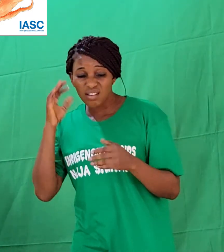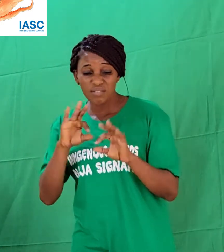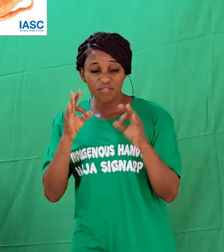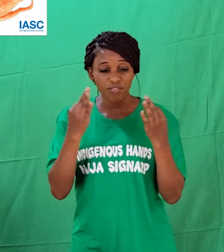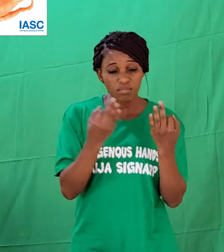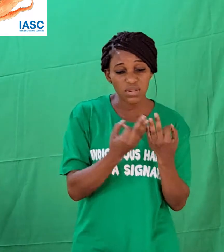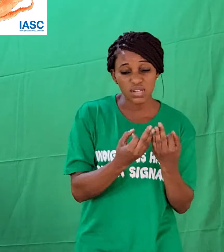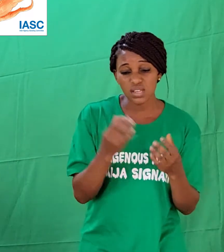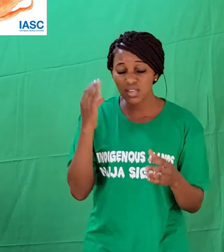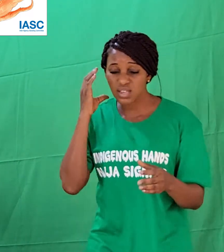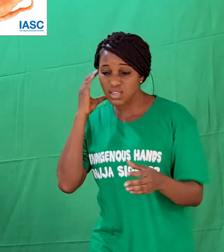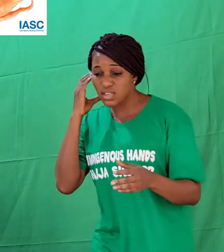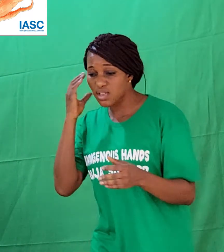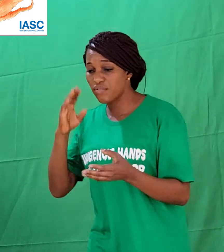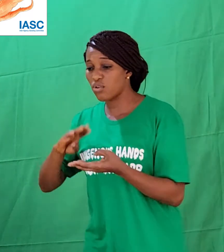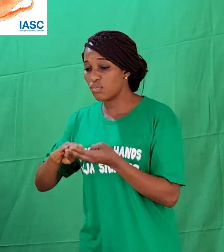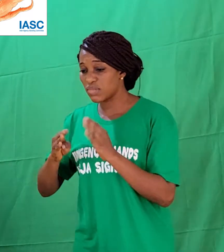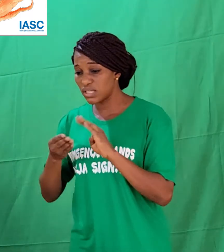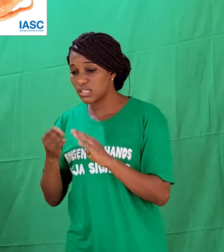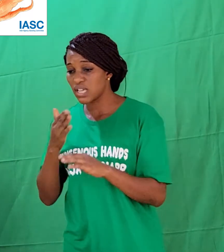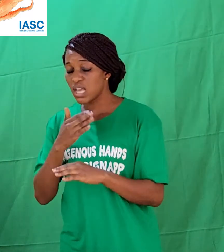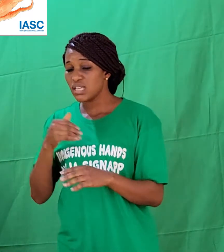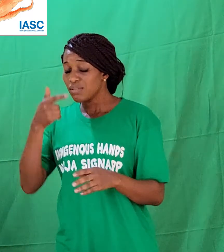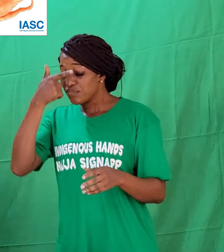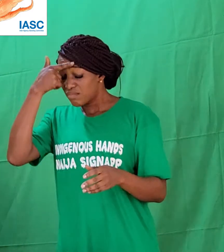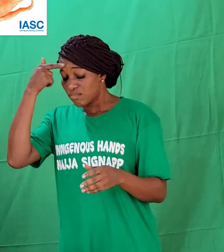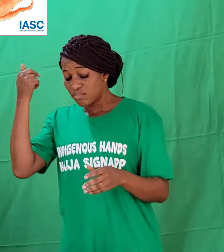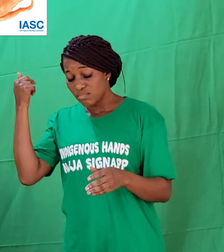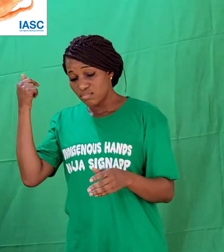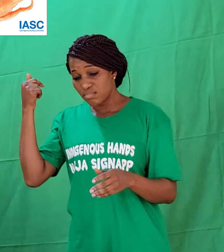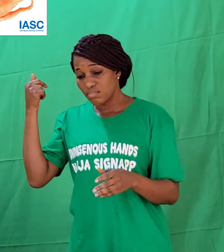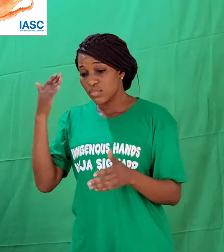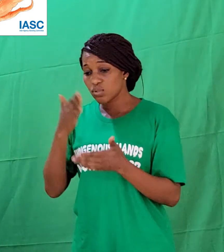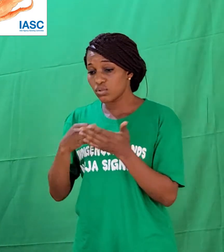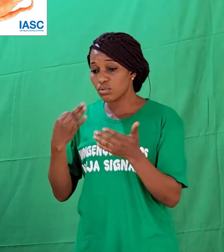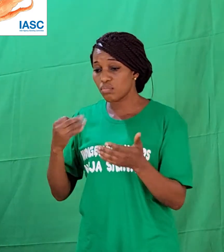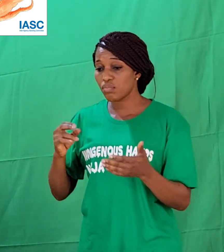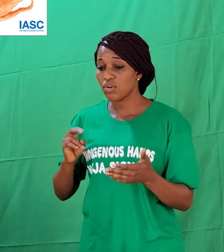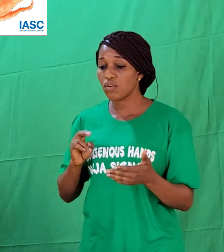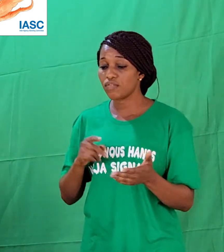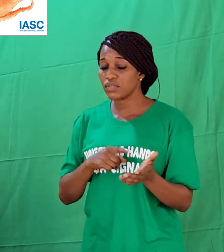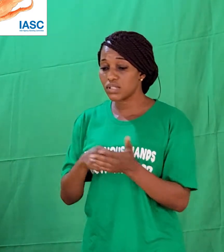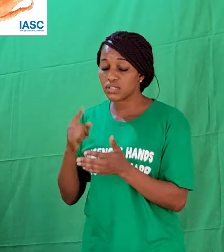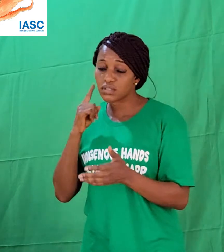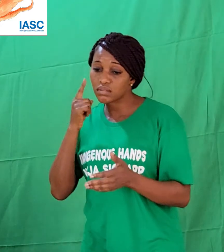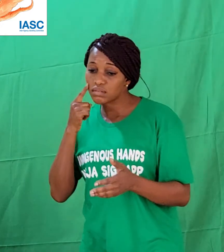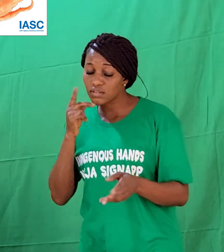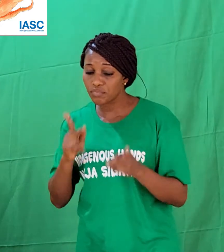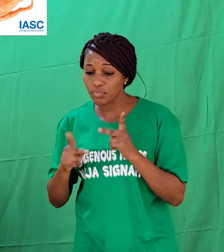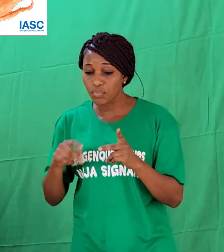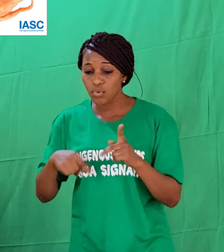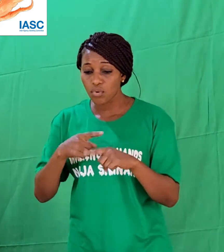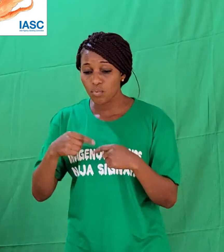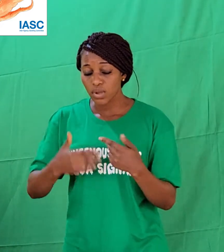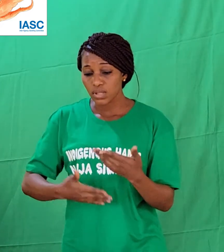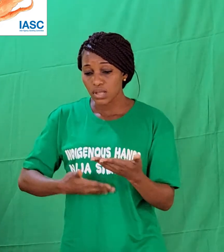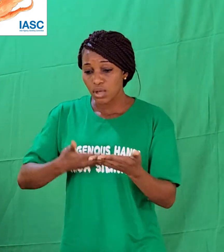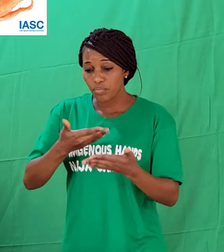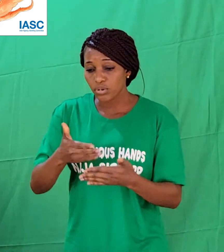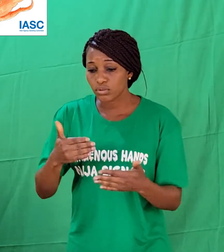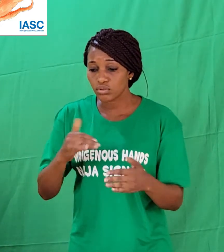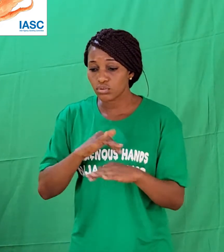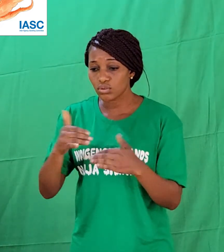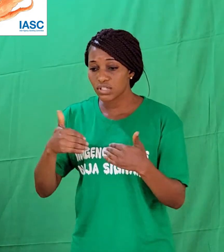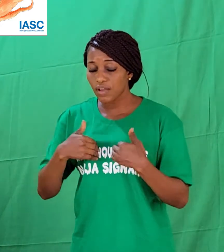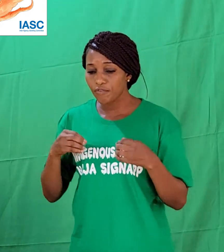communities. And because some of these deaf people, when they are born, did not have access